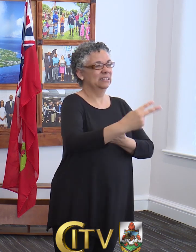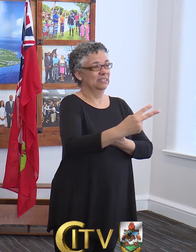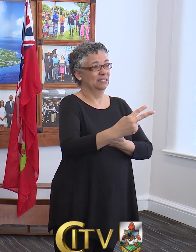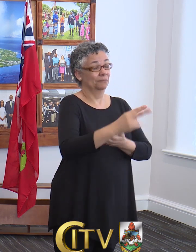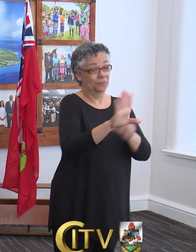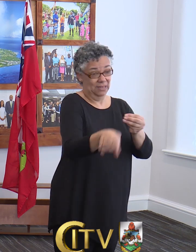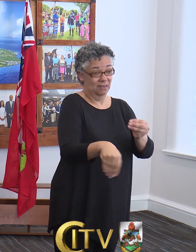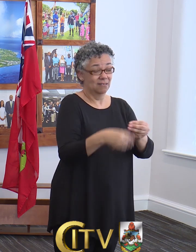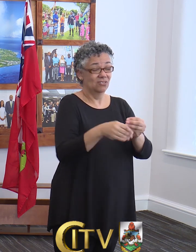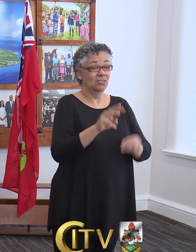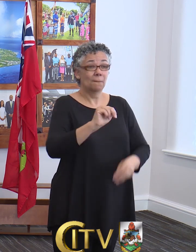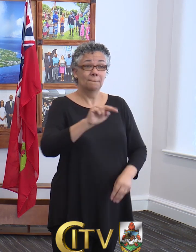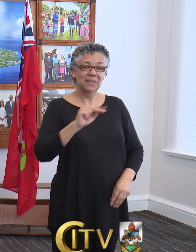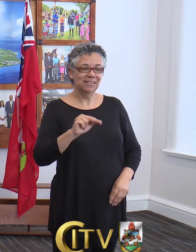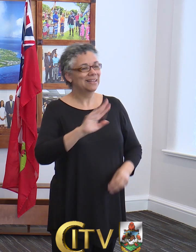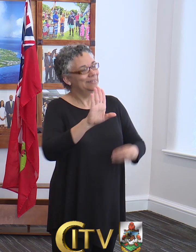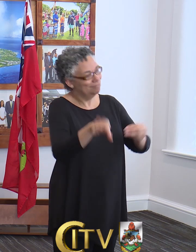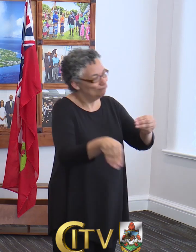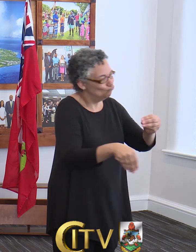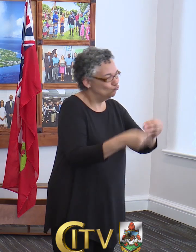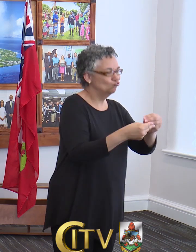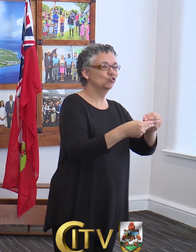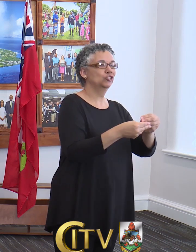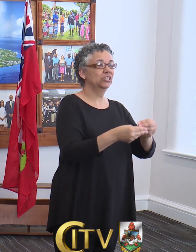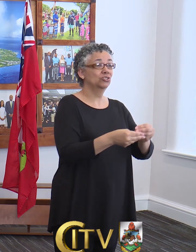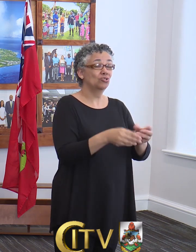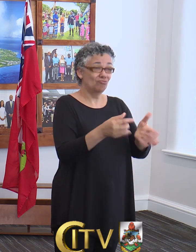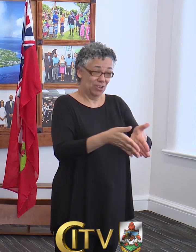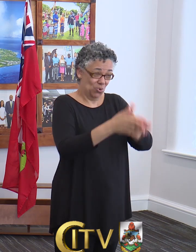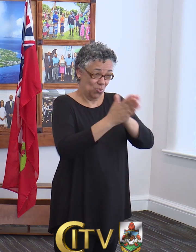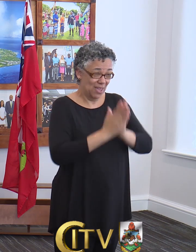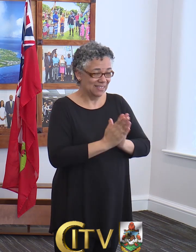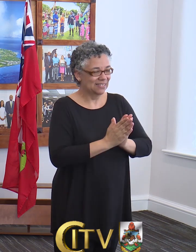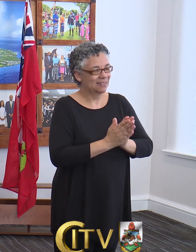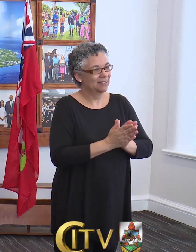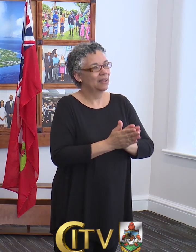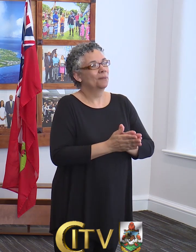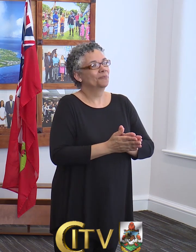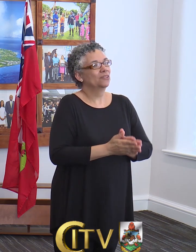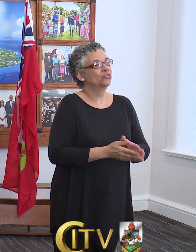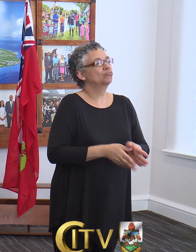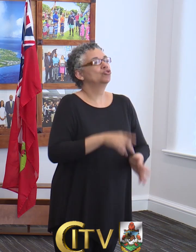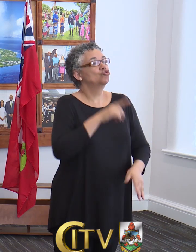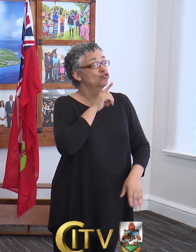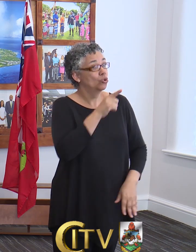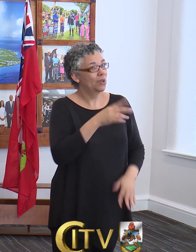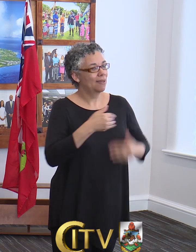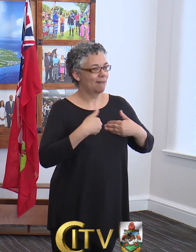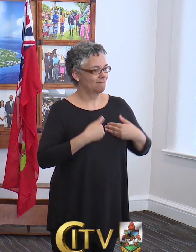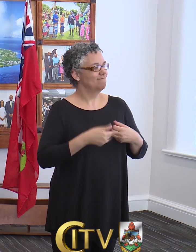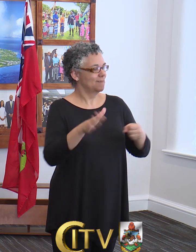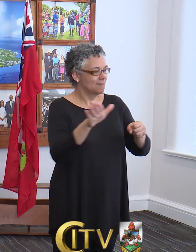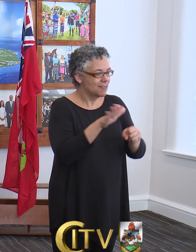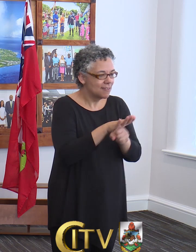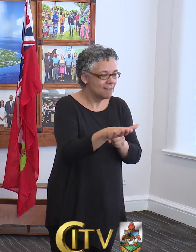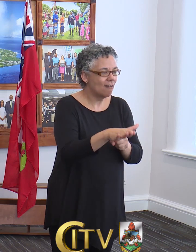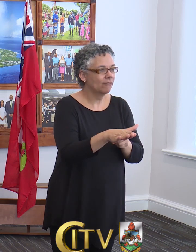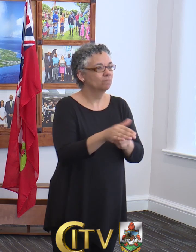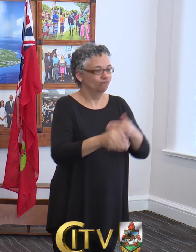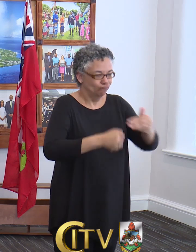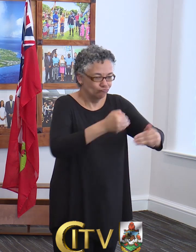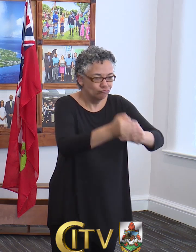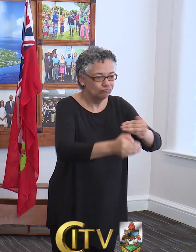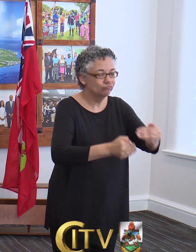Ministry has placed another order, an additional order, to make sure that there is even increased testing capacity as we go forward